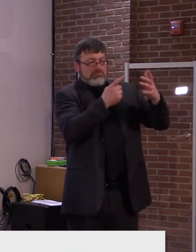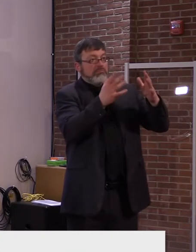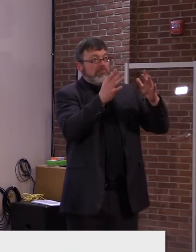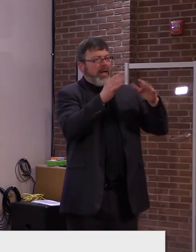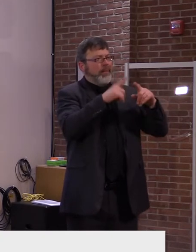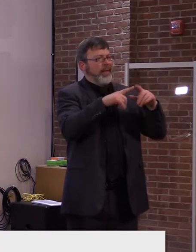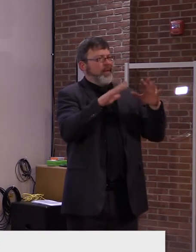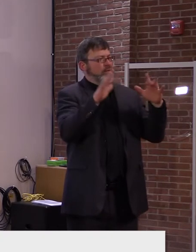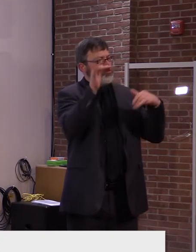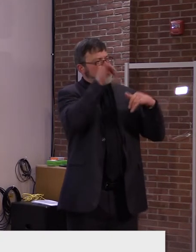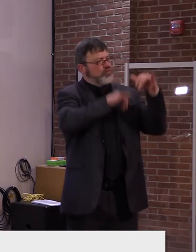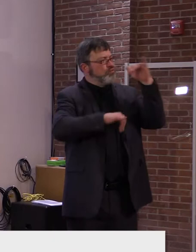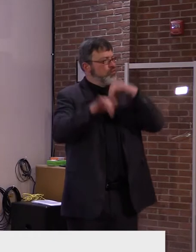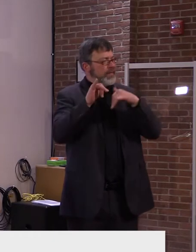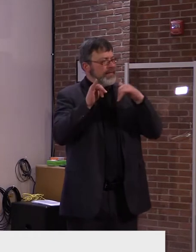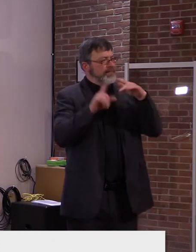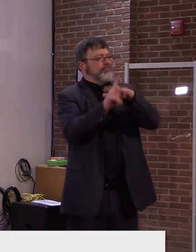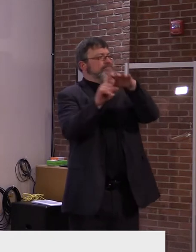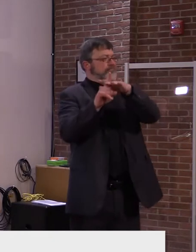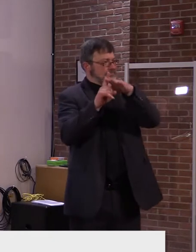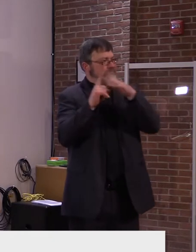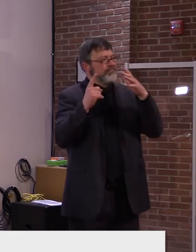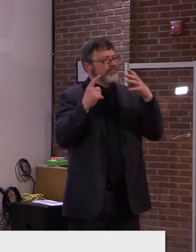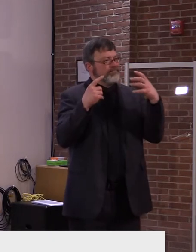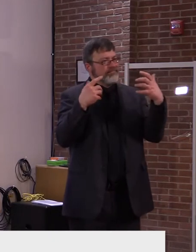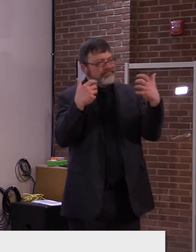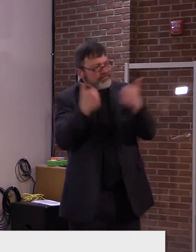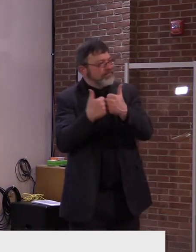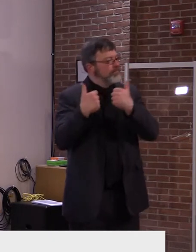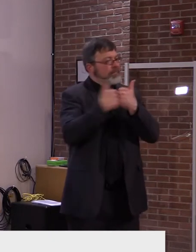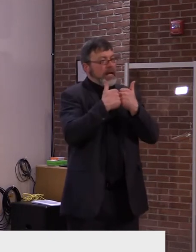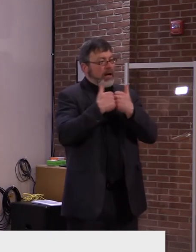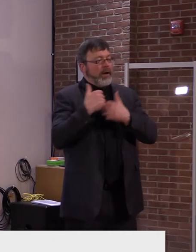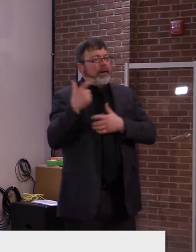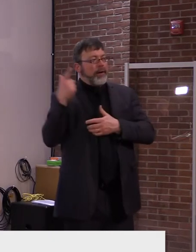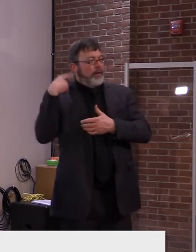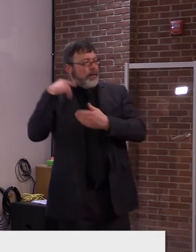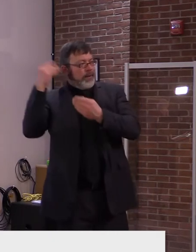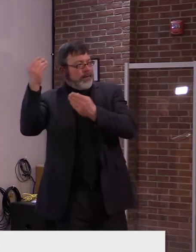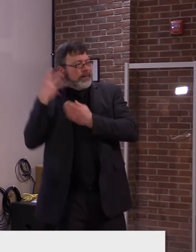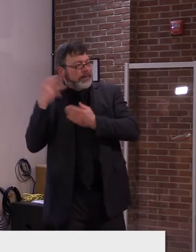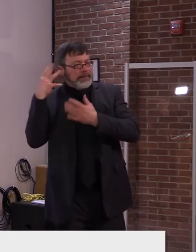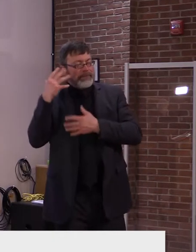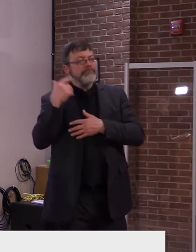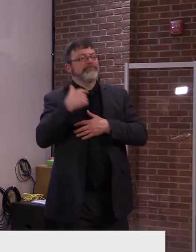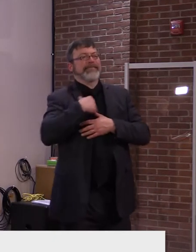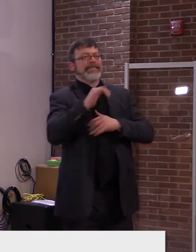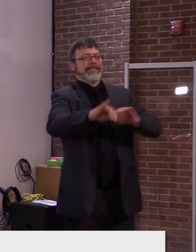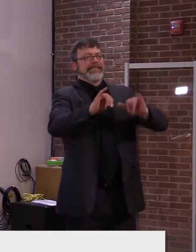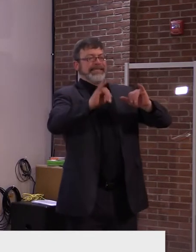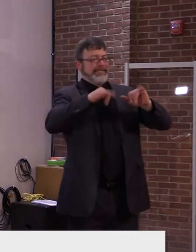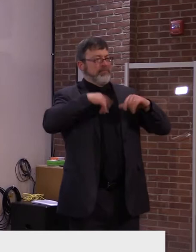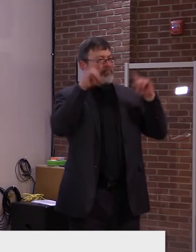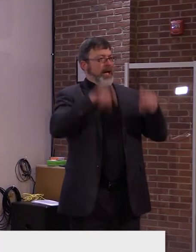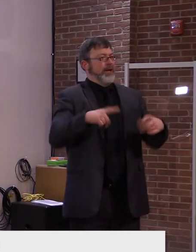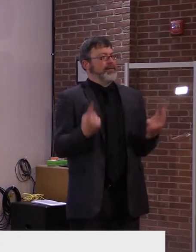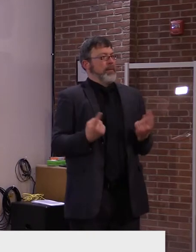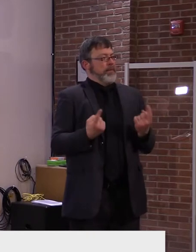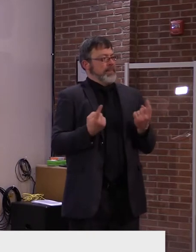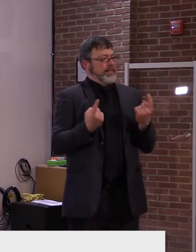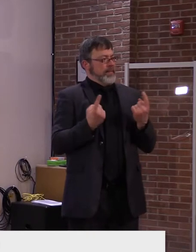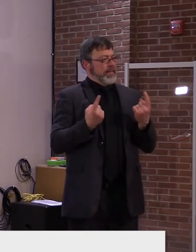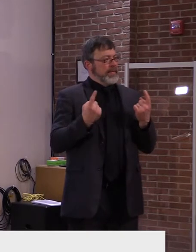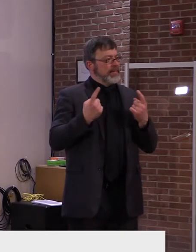me to fix those issues so that this federal government program is as seamless as it was once in distributing